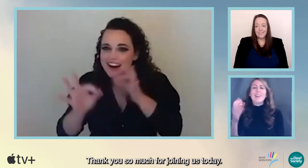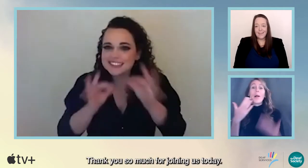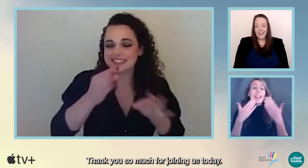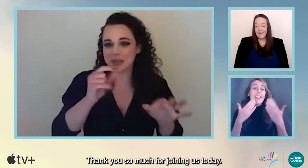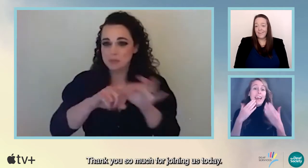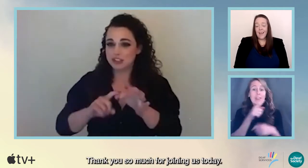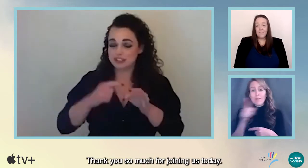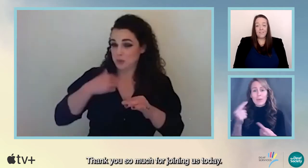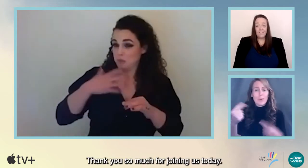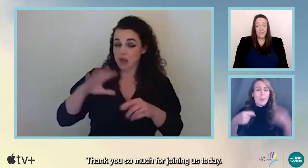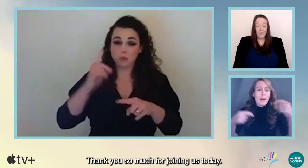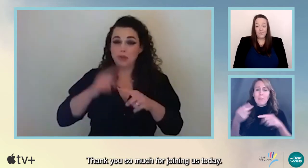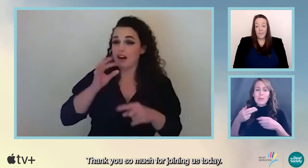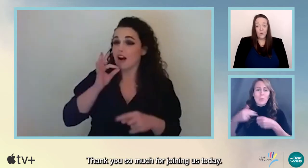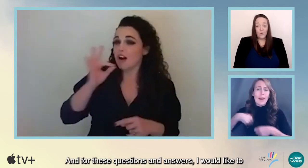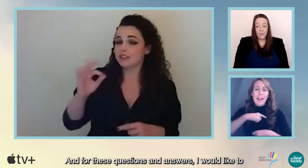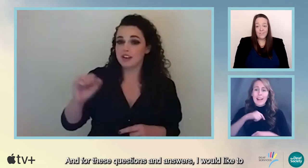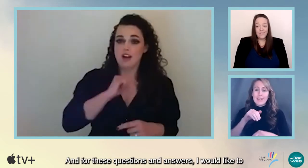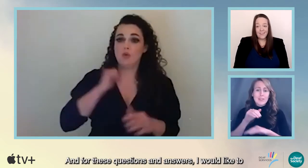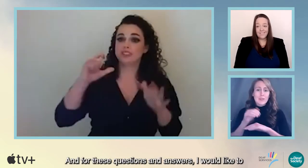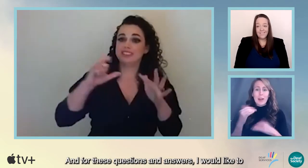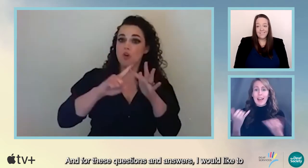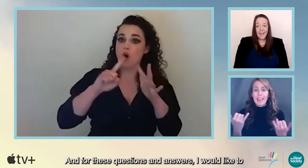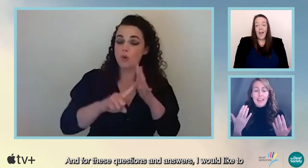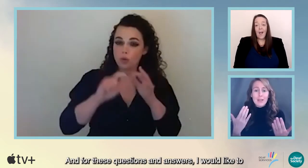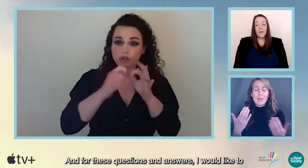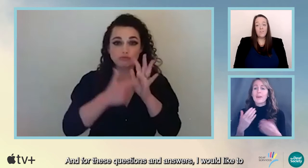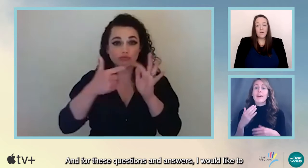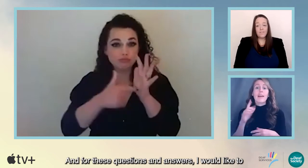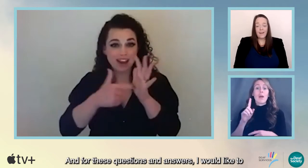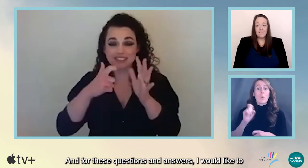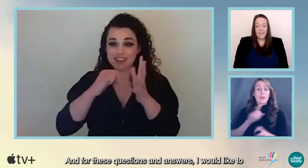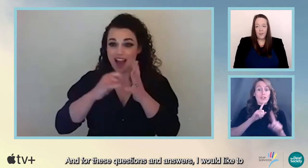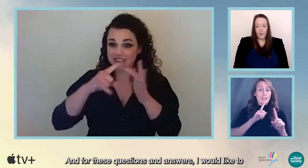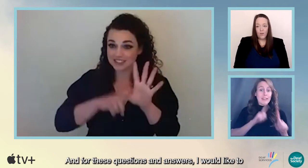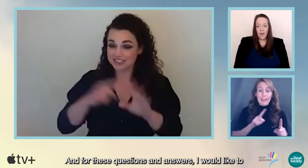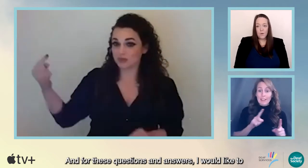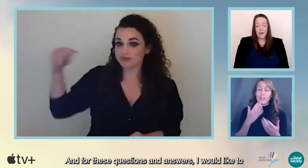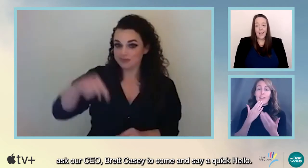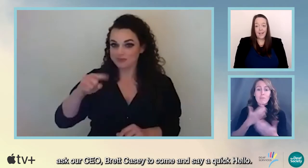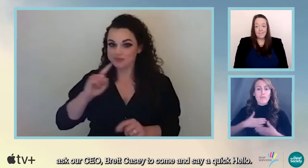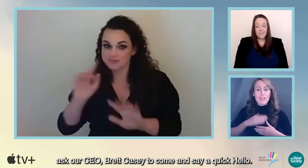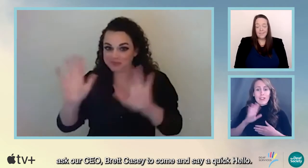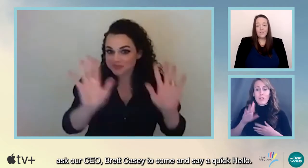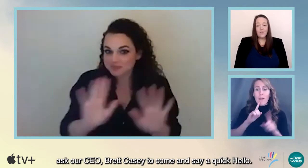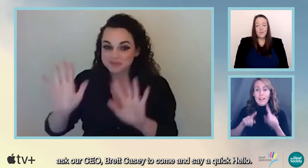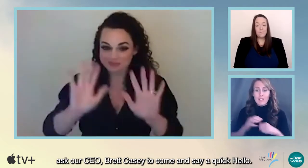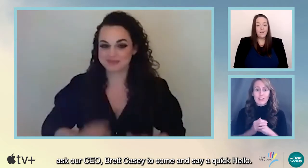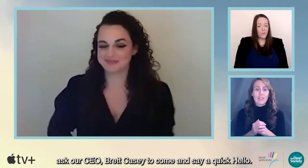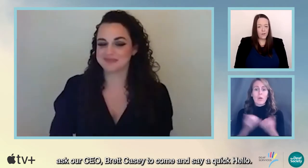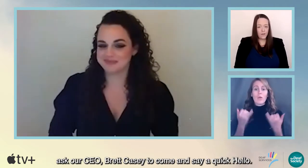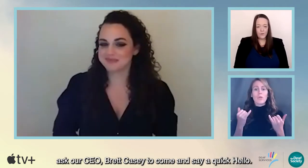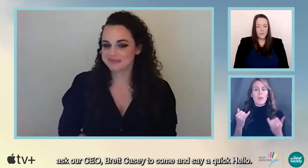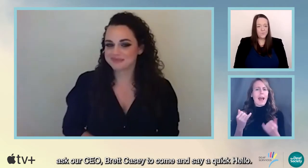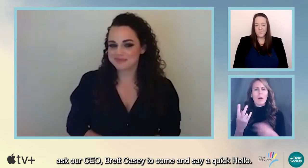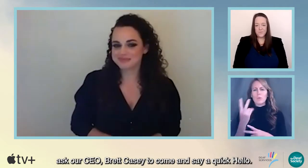us today. And for these questions and answers, I would like to ask our CEO, Brett Casey, to come and say a